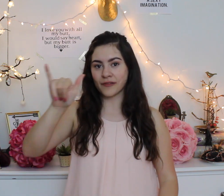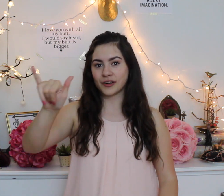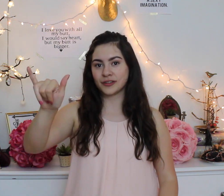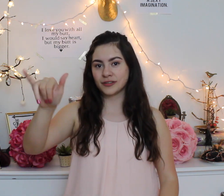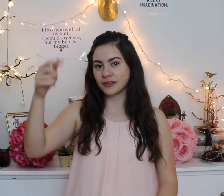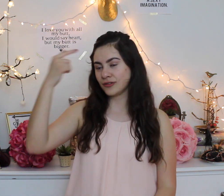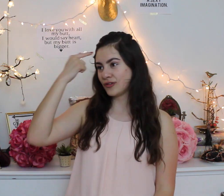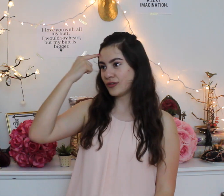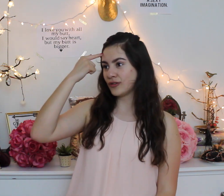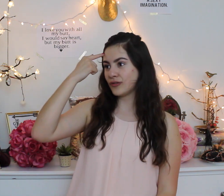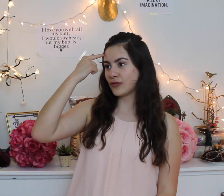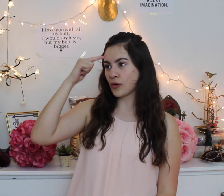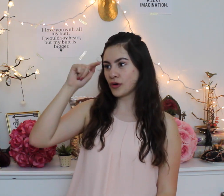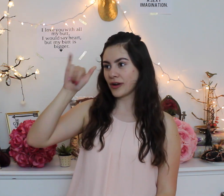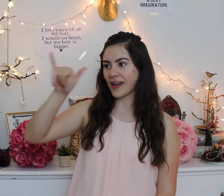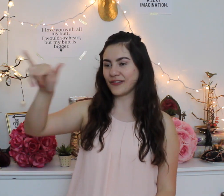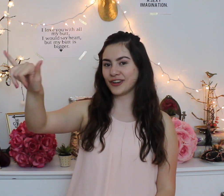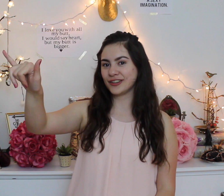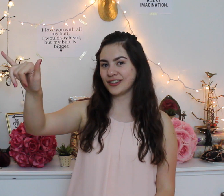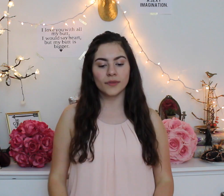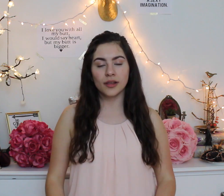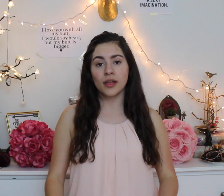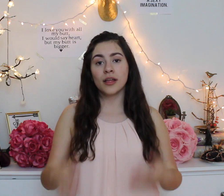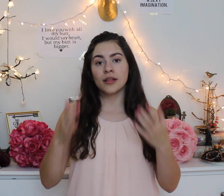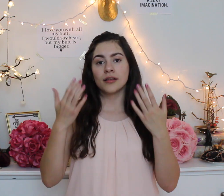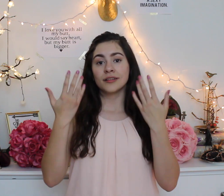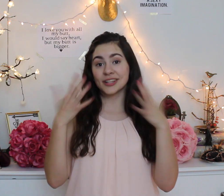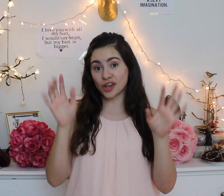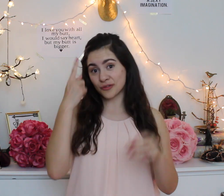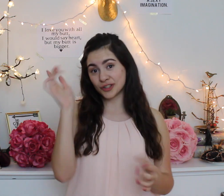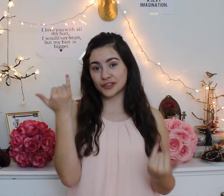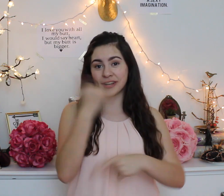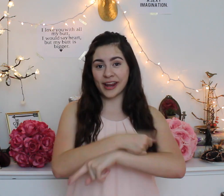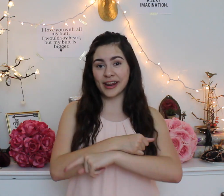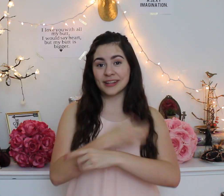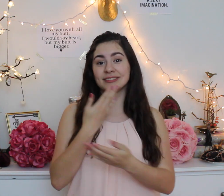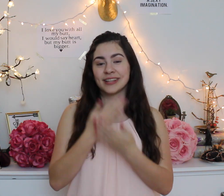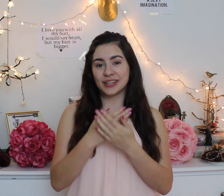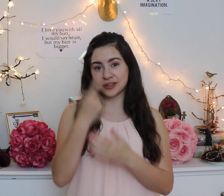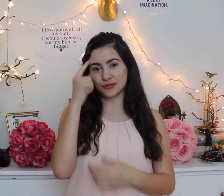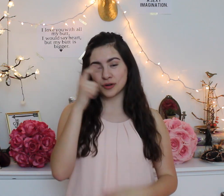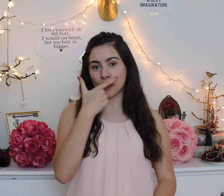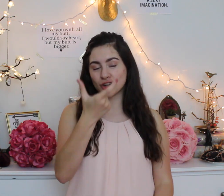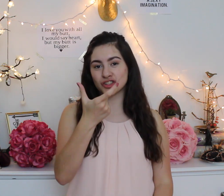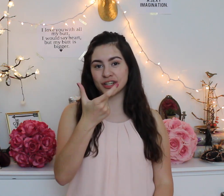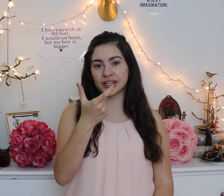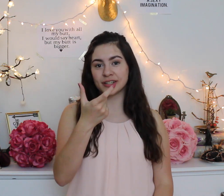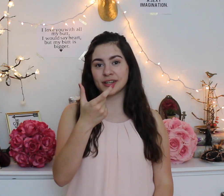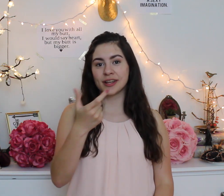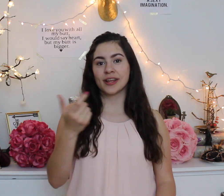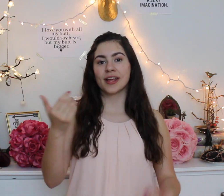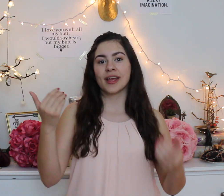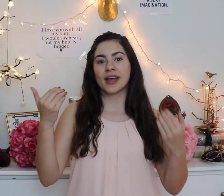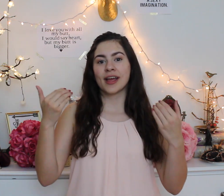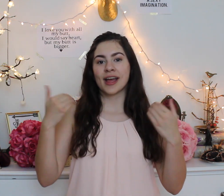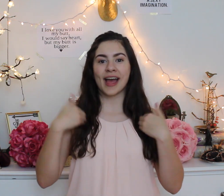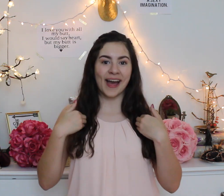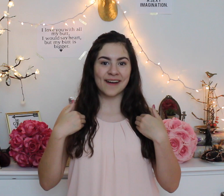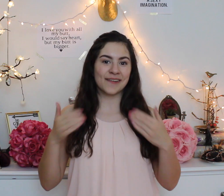forever ever that's all for today thank you for watching i have